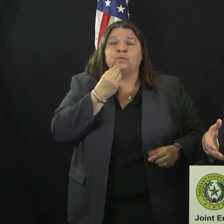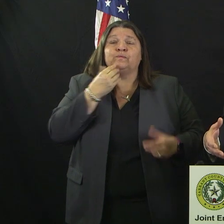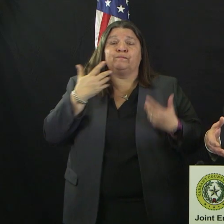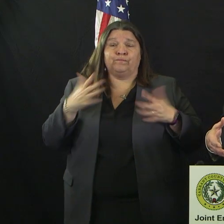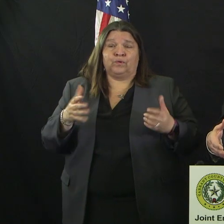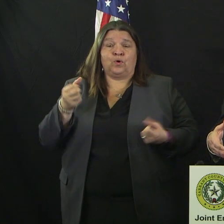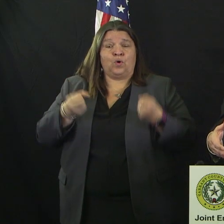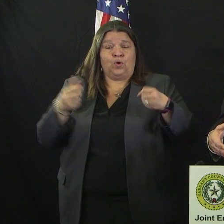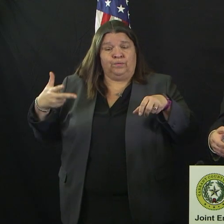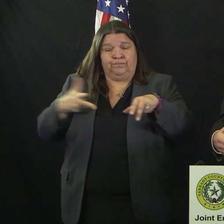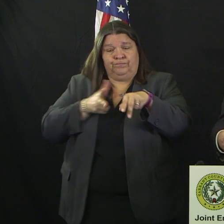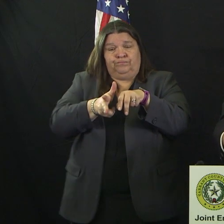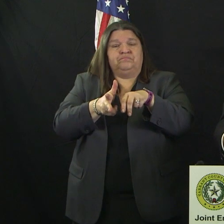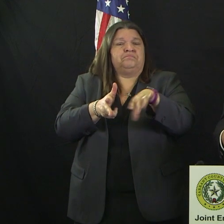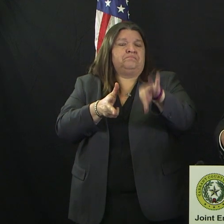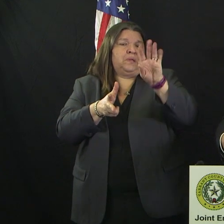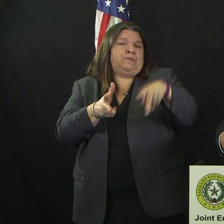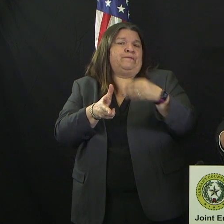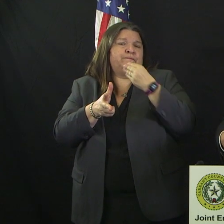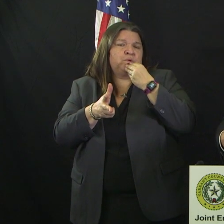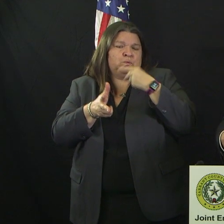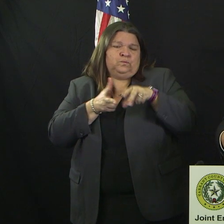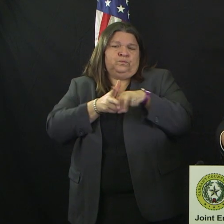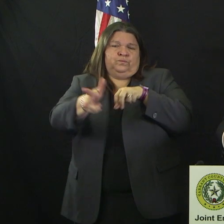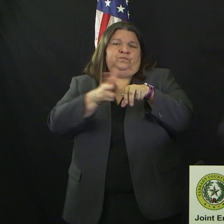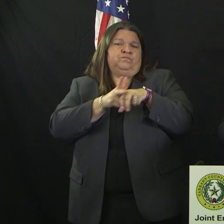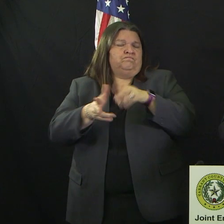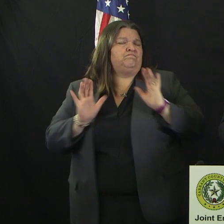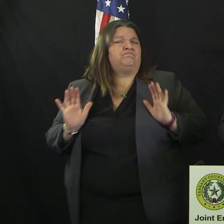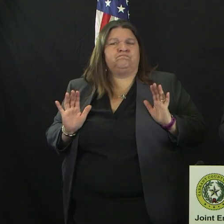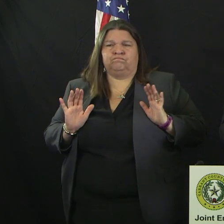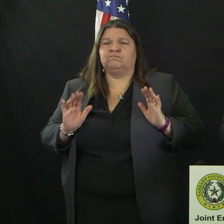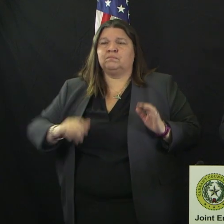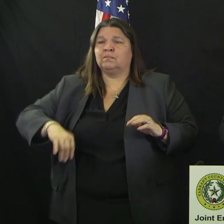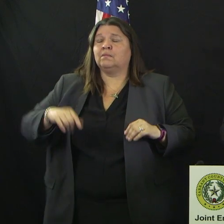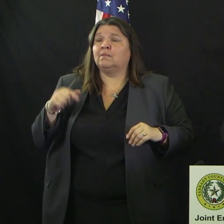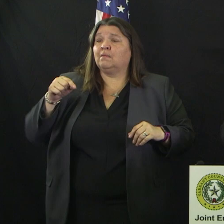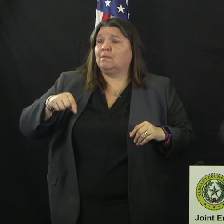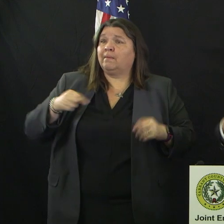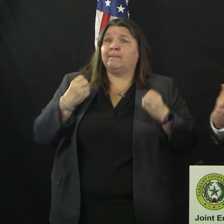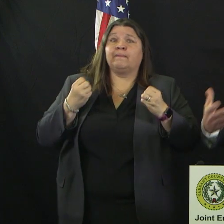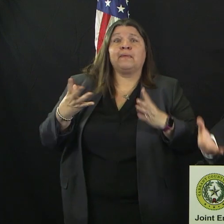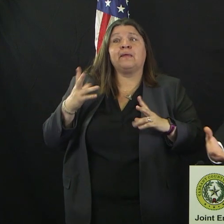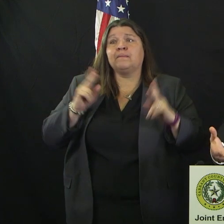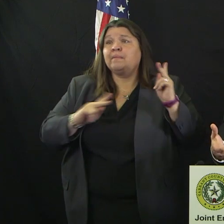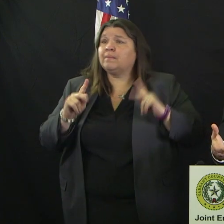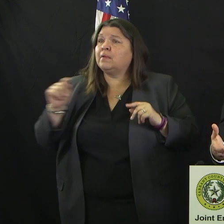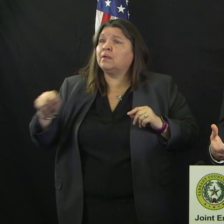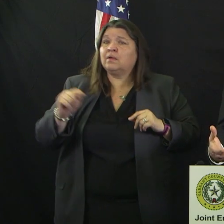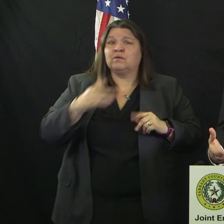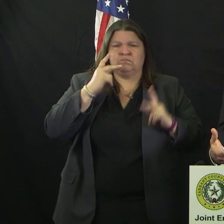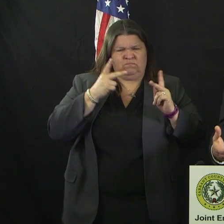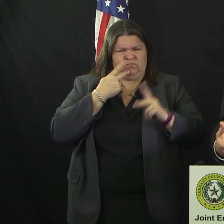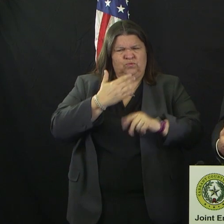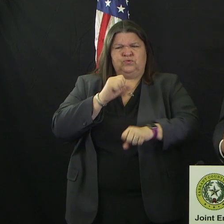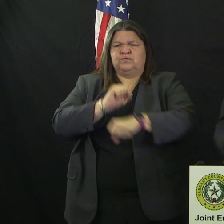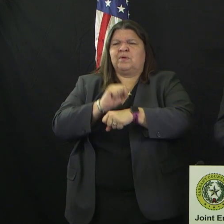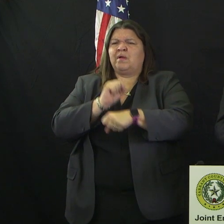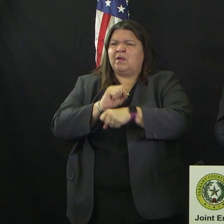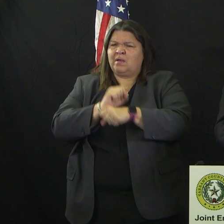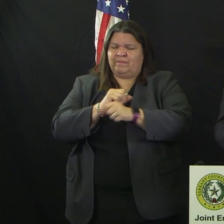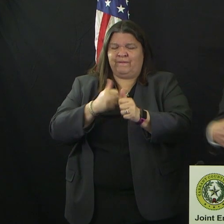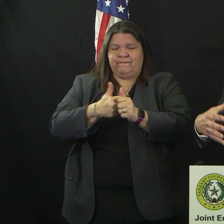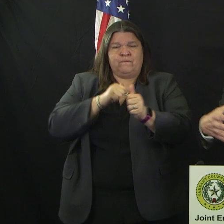fewer patrons in them. One is the public has done a better job of social distancing. And then others, the restaurants have done a better job